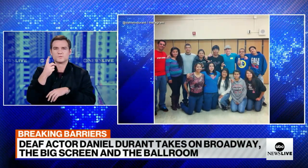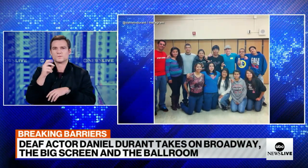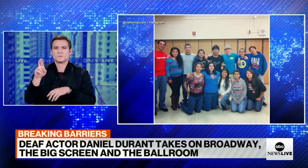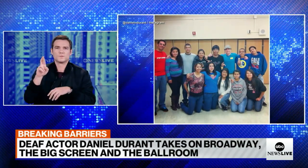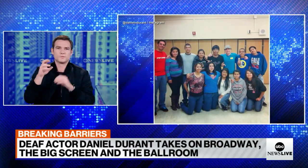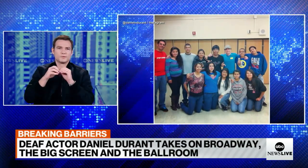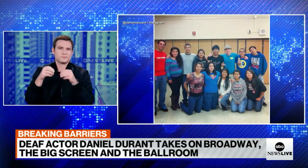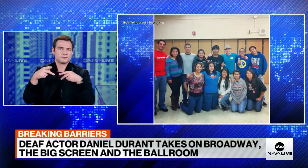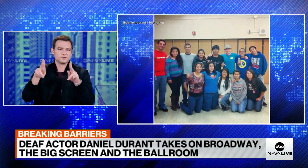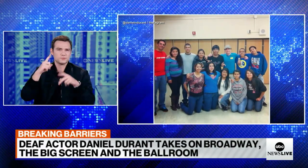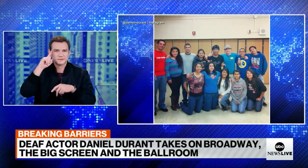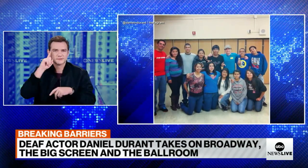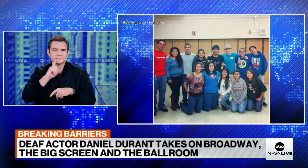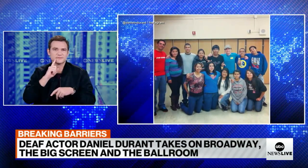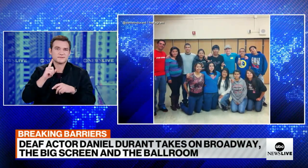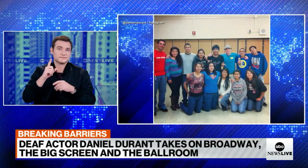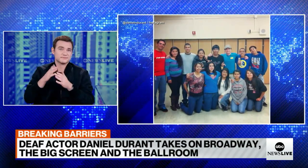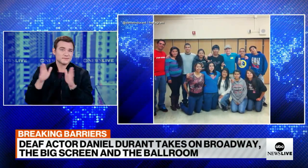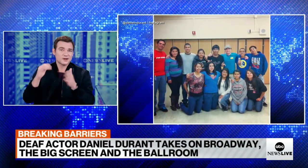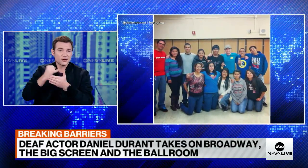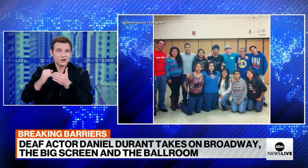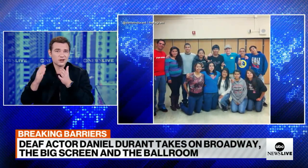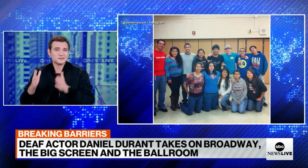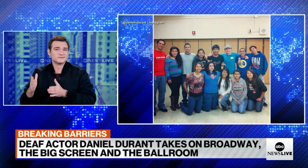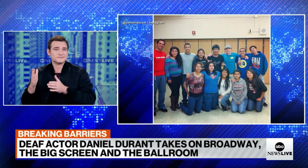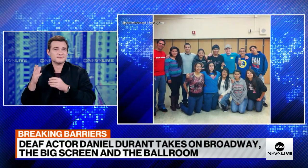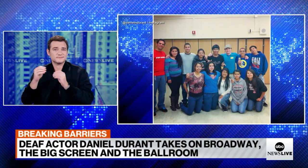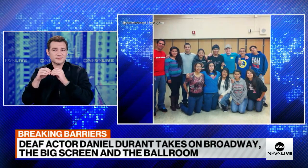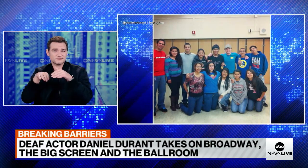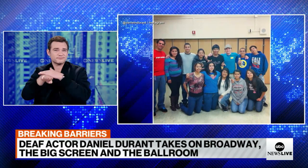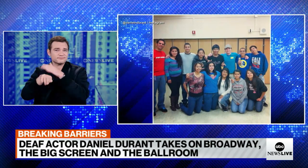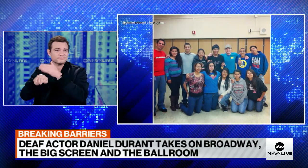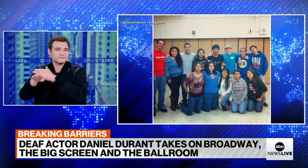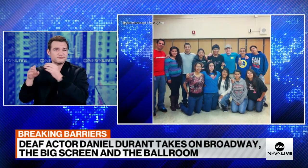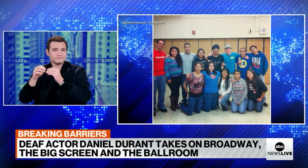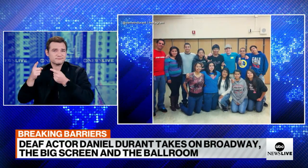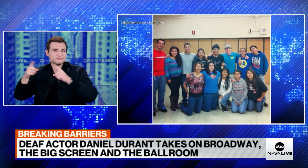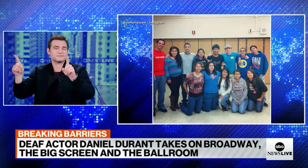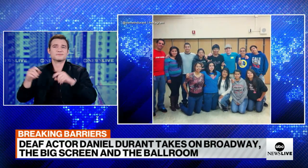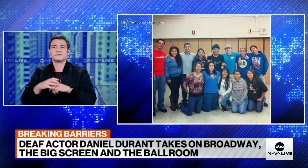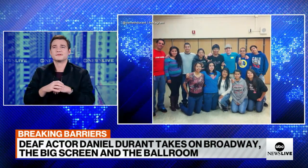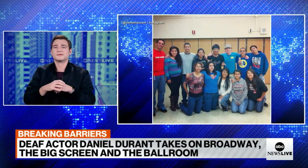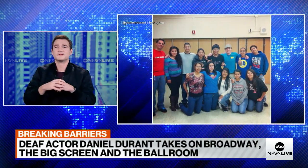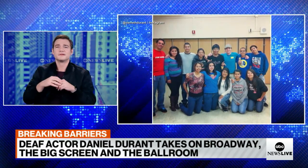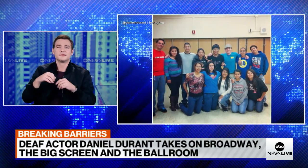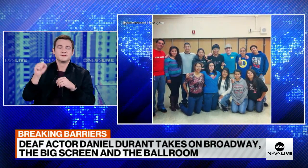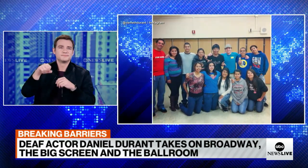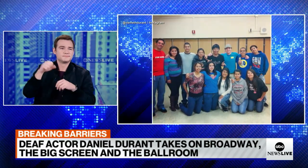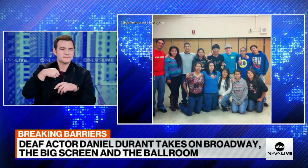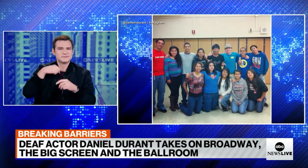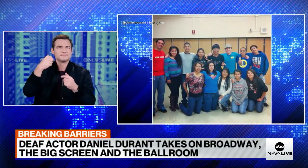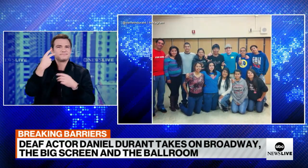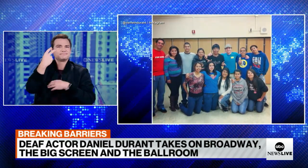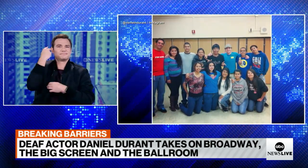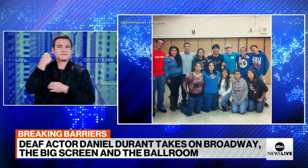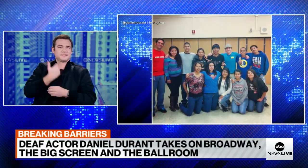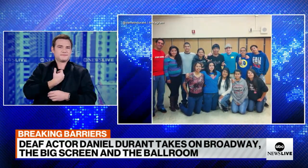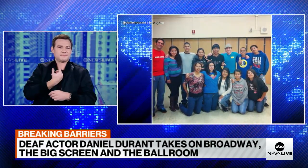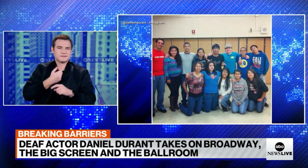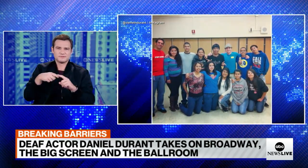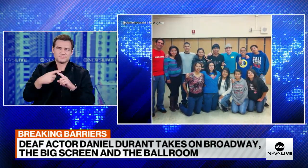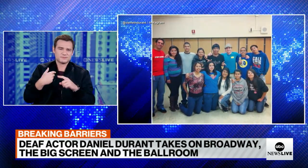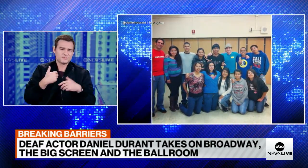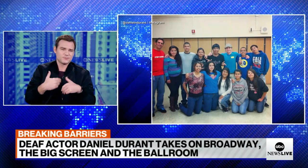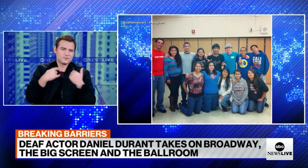people are looking at us differently, and we're opening the door for more opportunities for deaf people, deaf artists, deaf access everywhere. And, yeah,